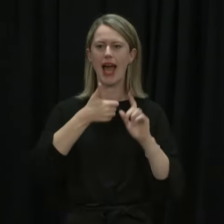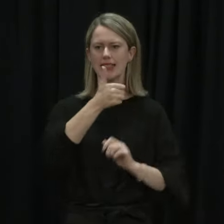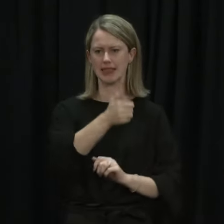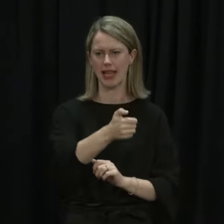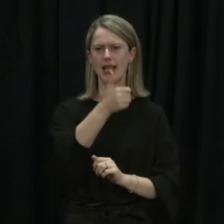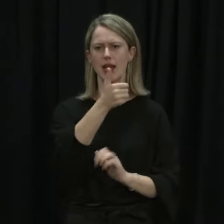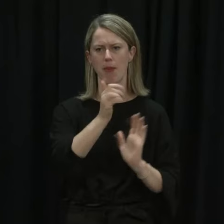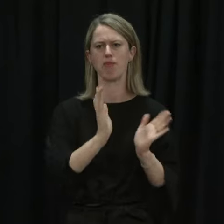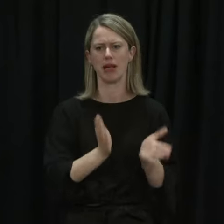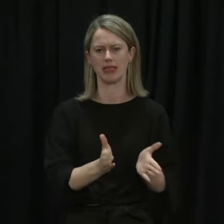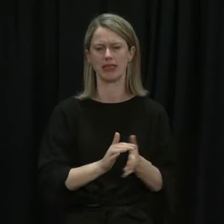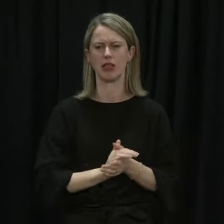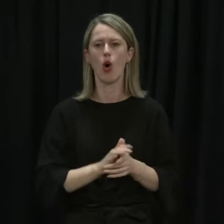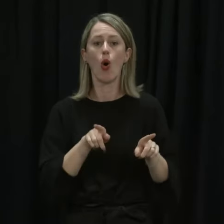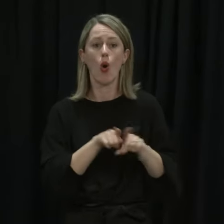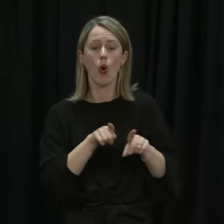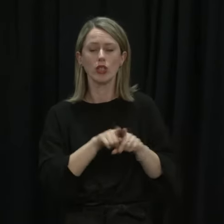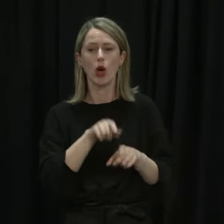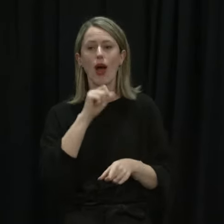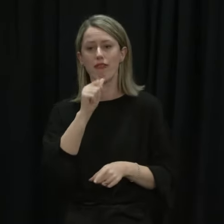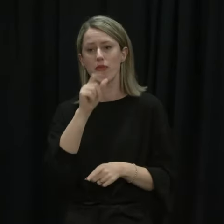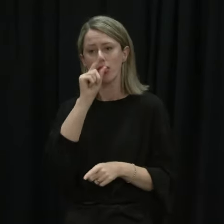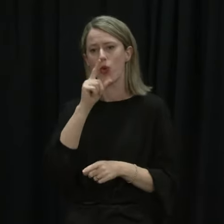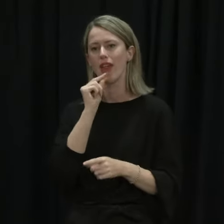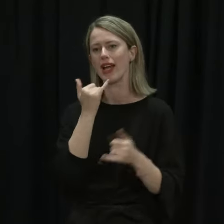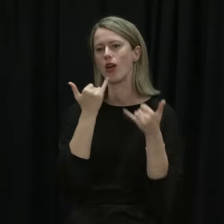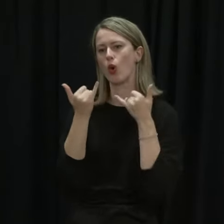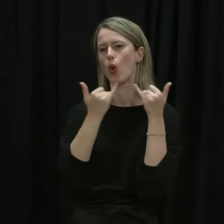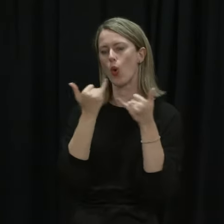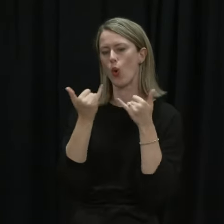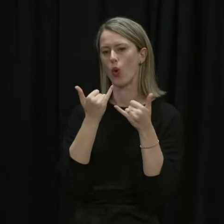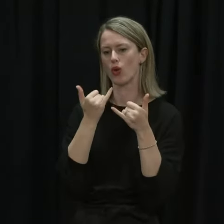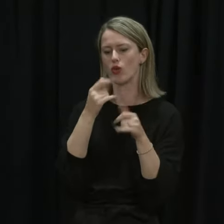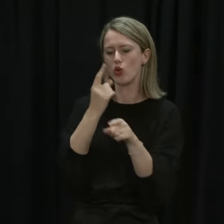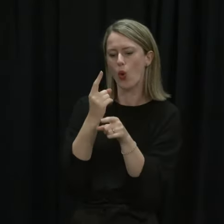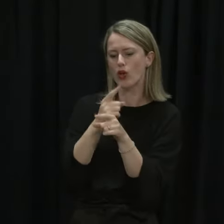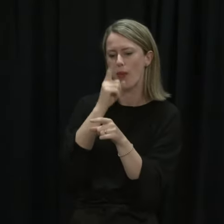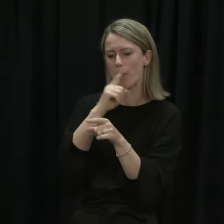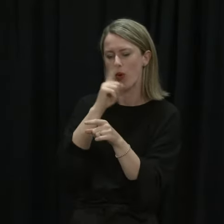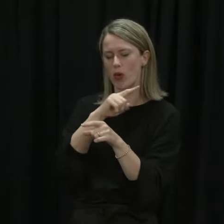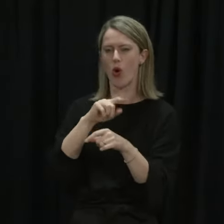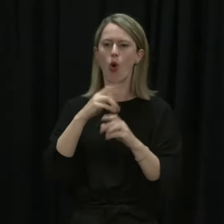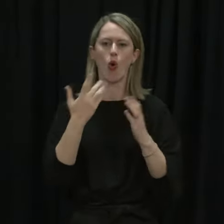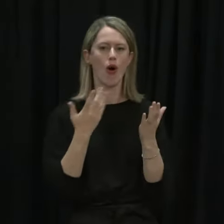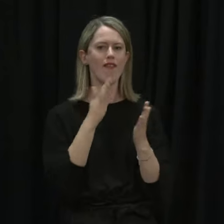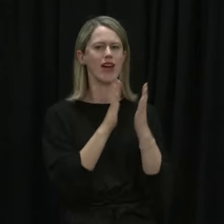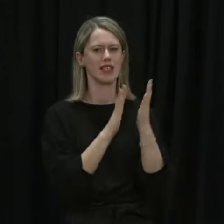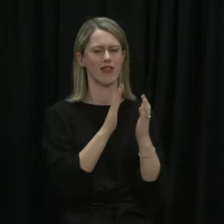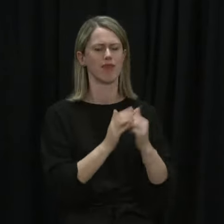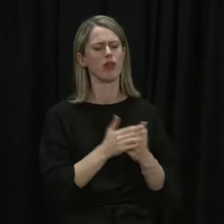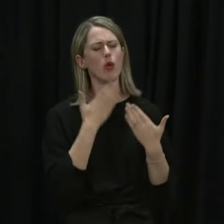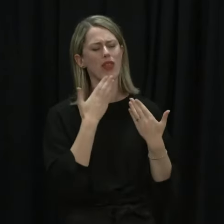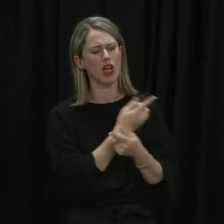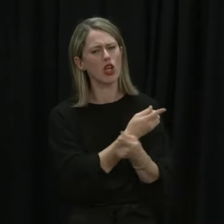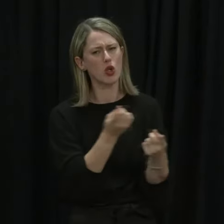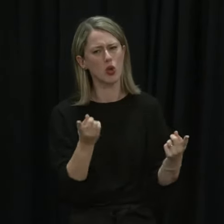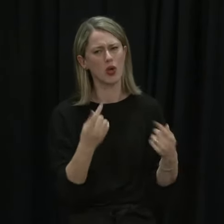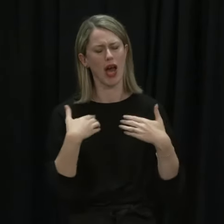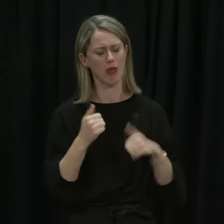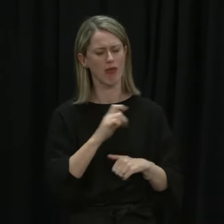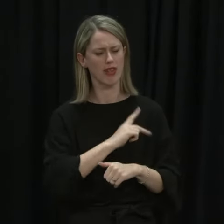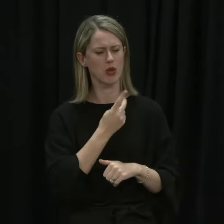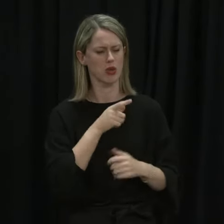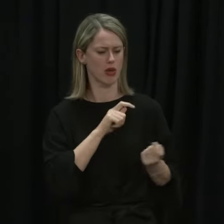also keep providing telehealth services where that's most appropriate. So I do want to thank our allied health professionals who have had to adapt their practice